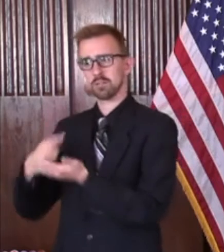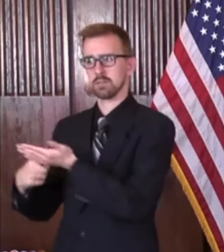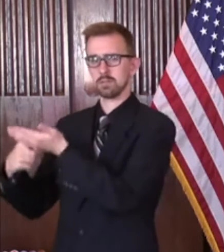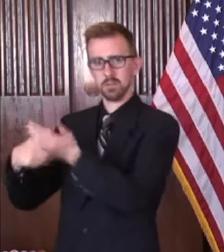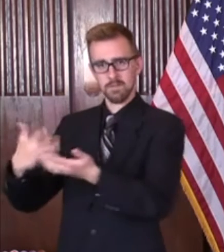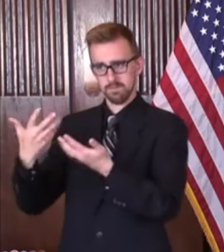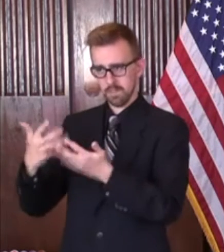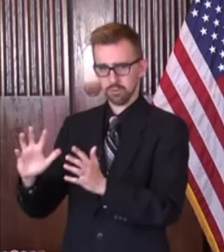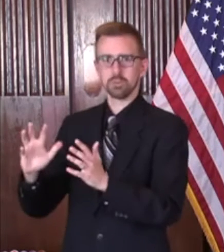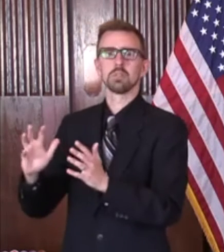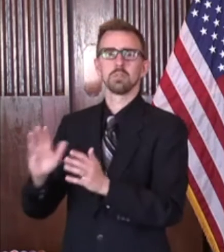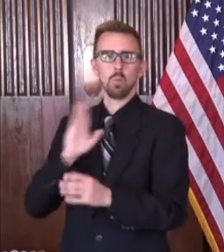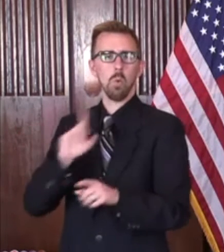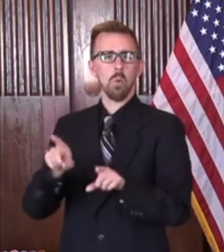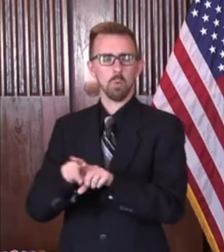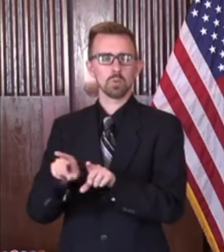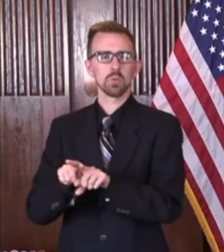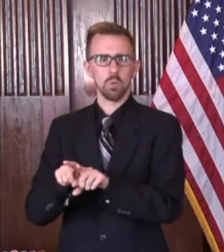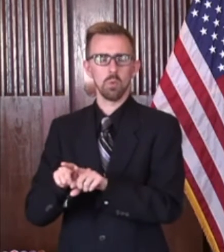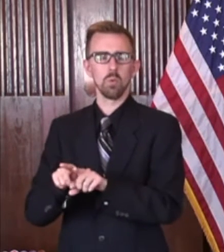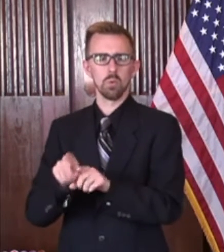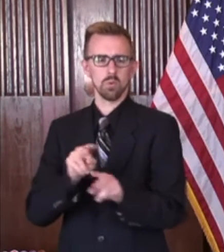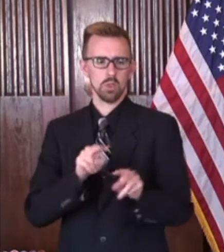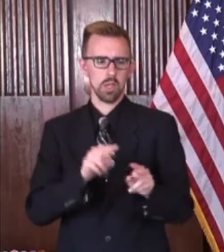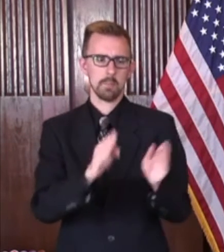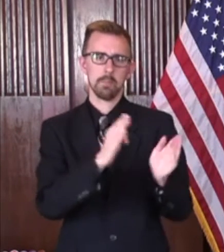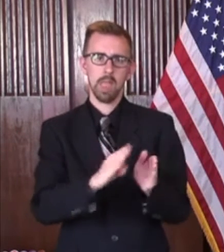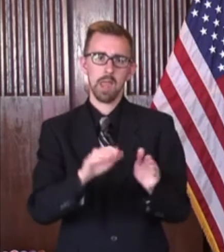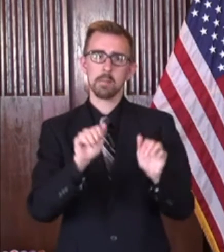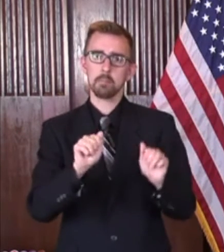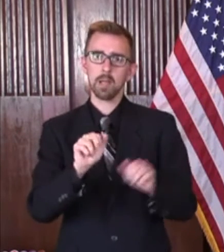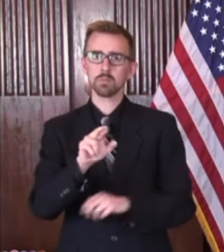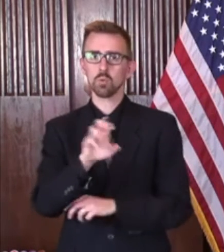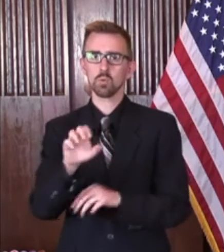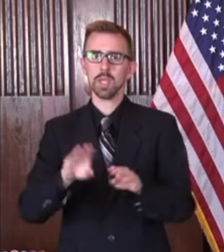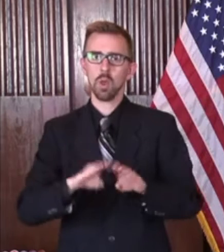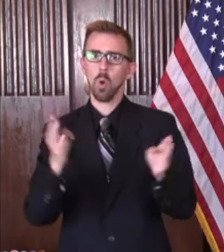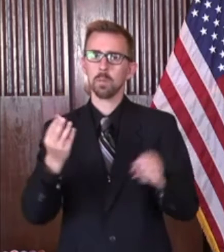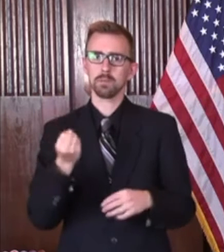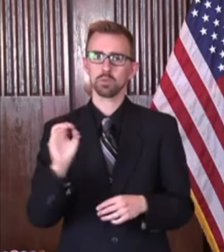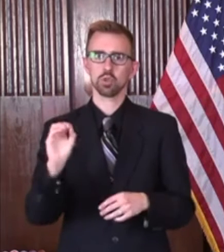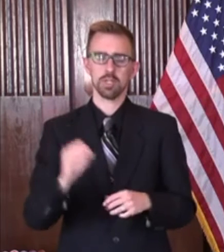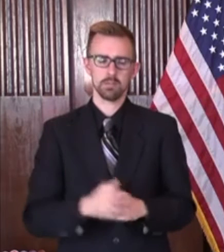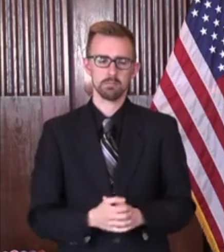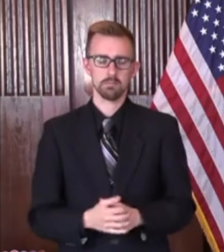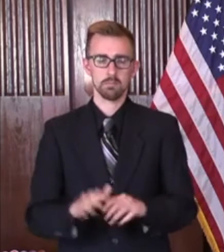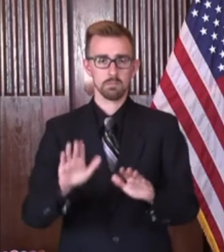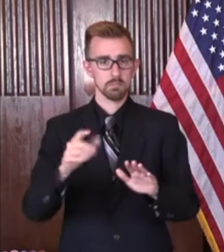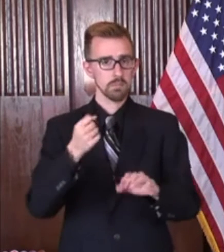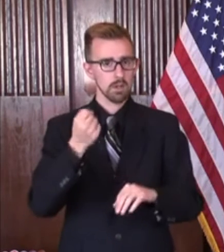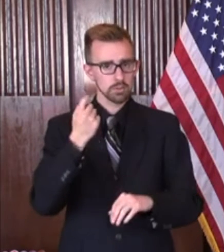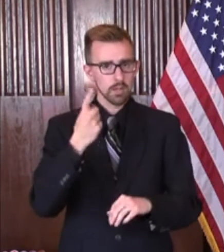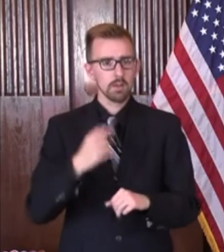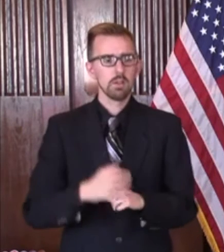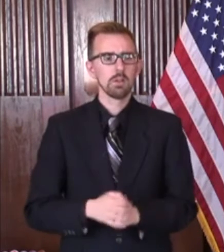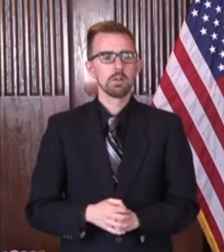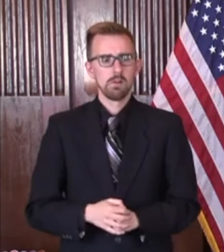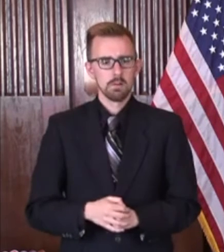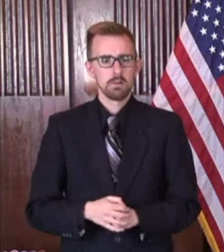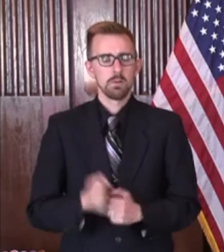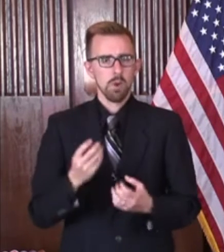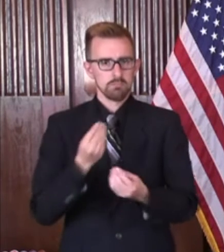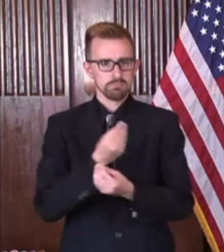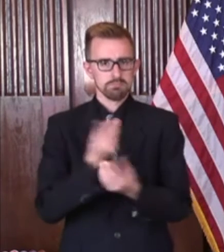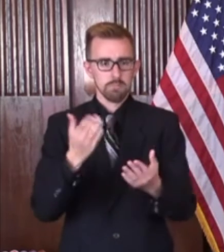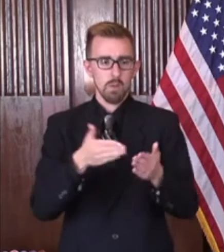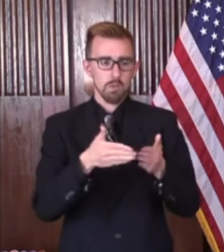We will also begin looking at a plan to reopen Missouri. That said, I want to ensure everyone